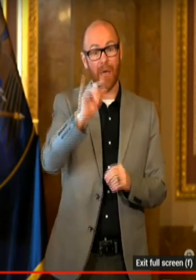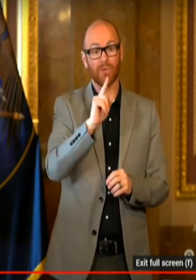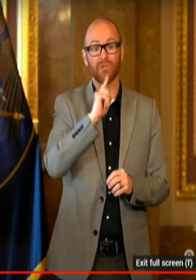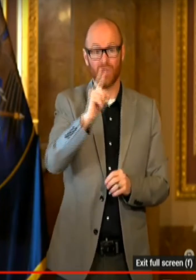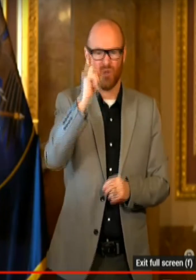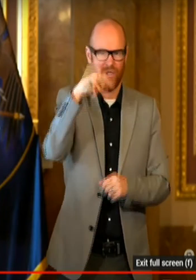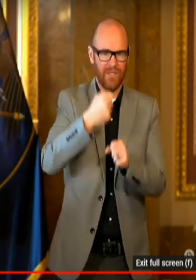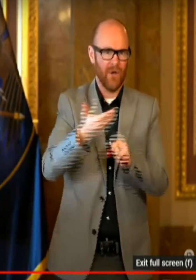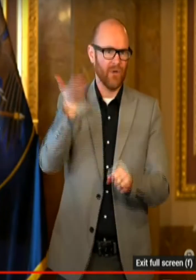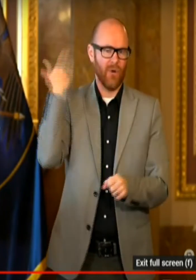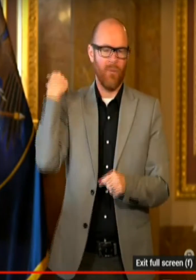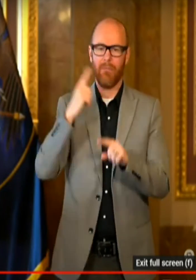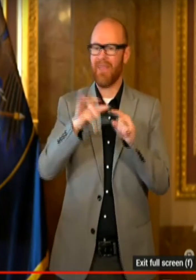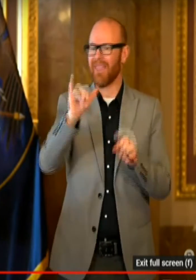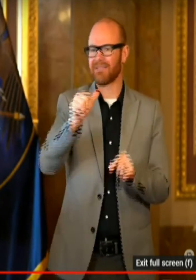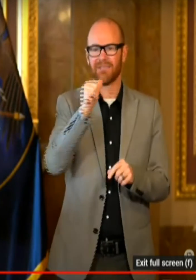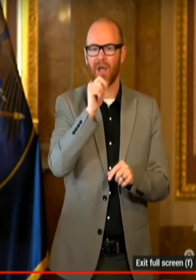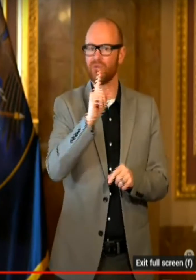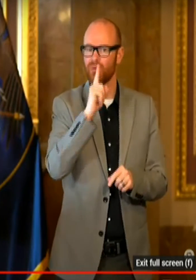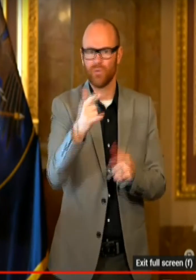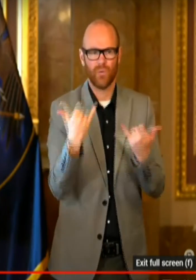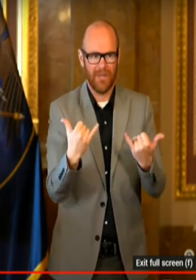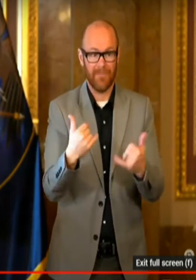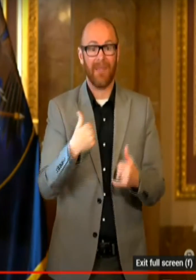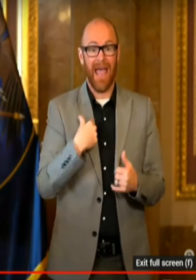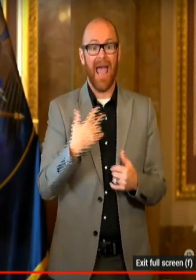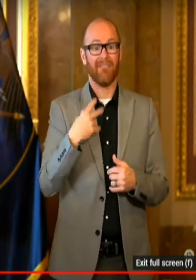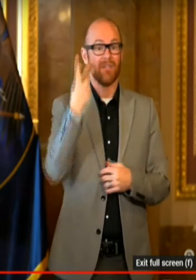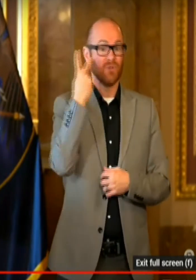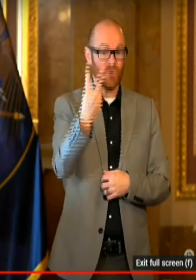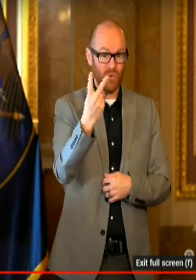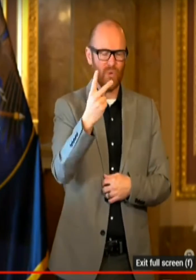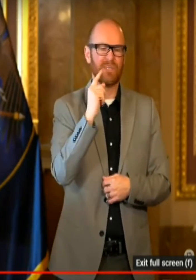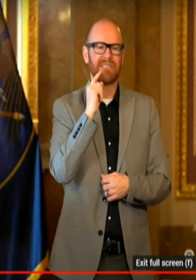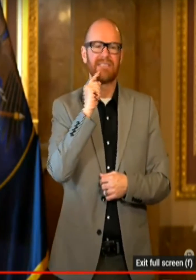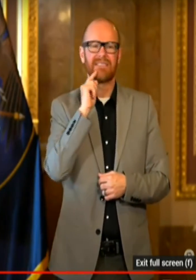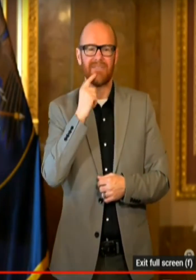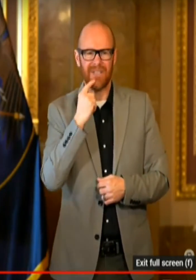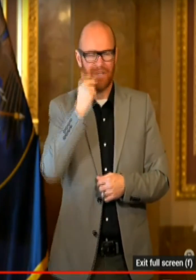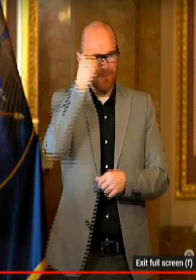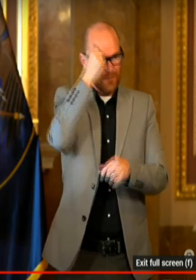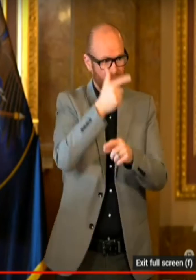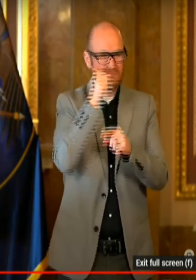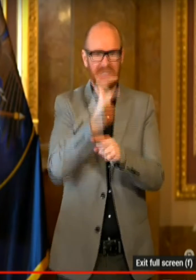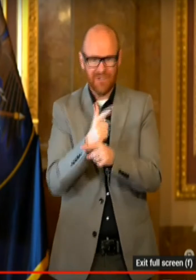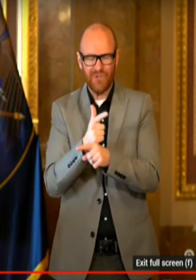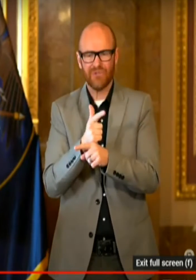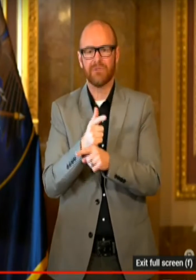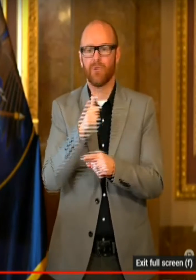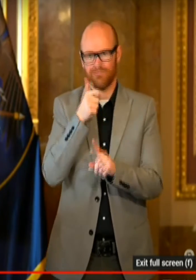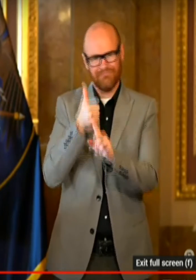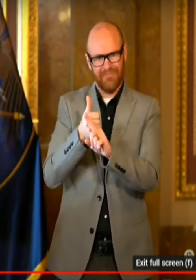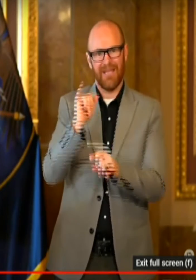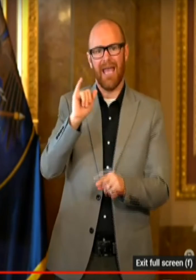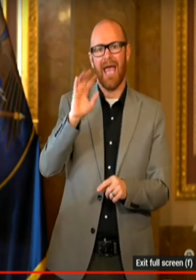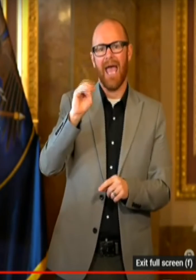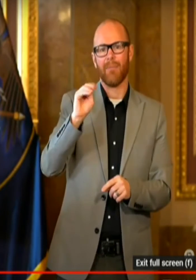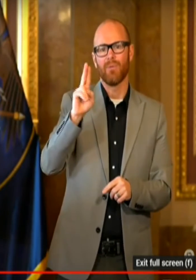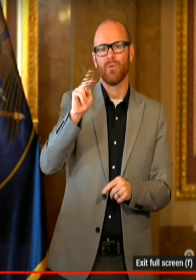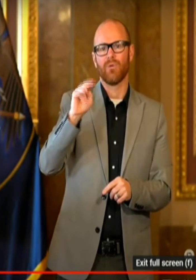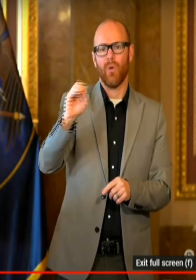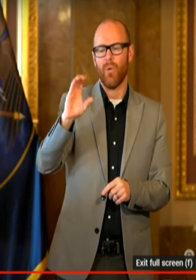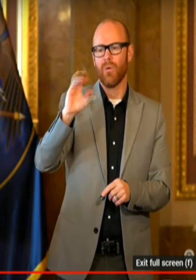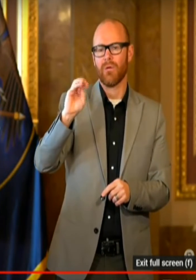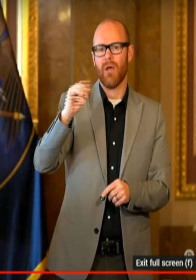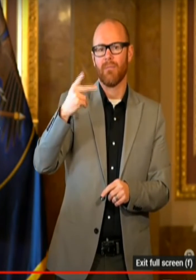That is not true today. I have two severely immunocompromised siblings. We have been dealing with immunocompromised